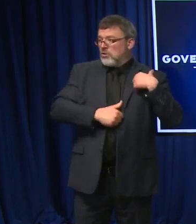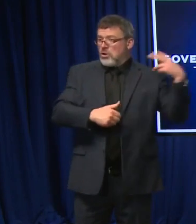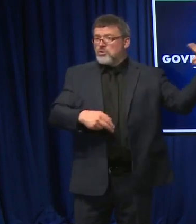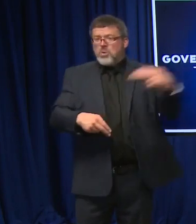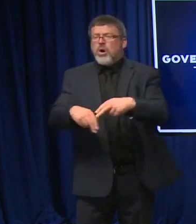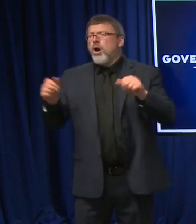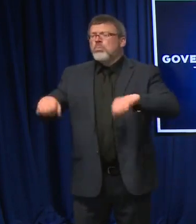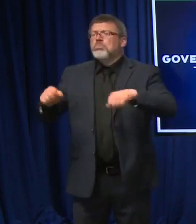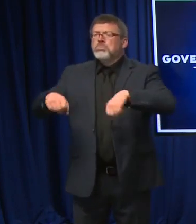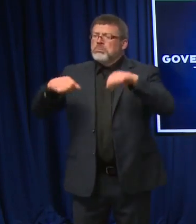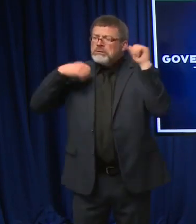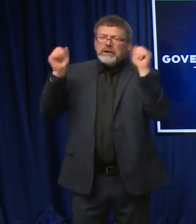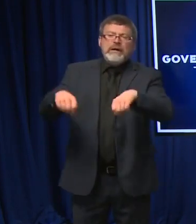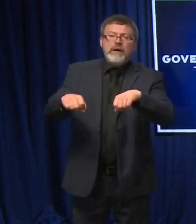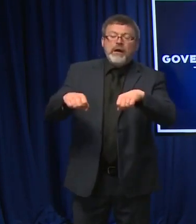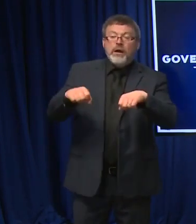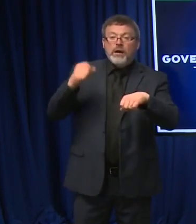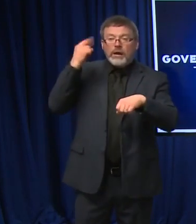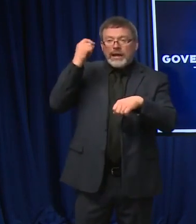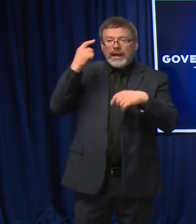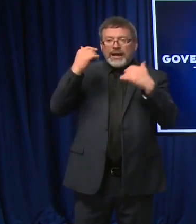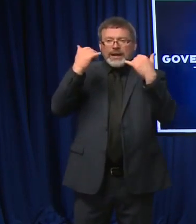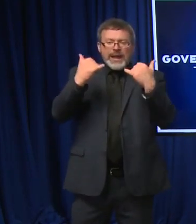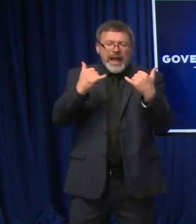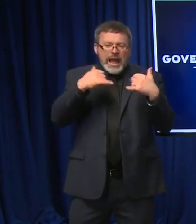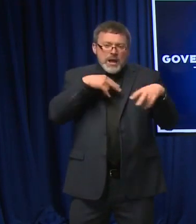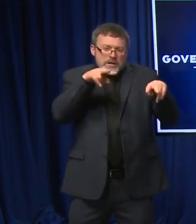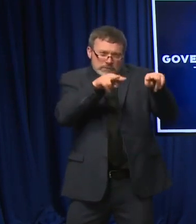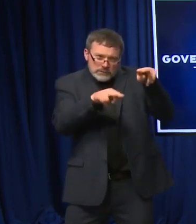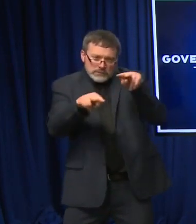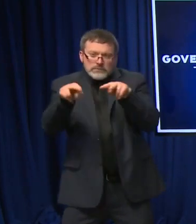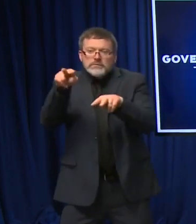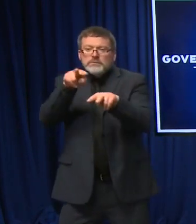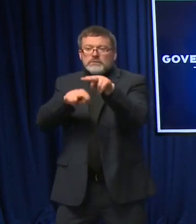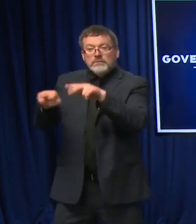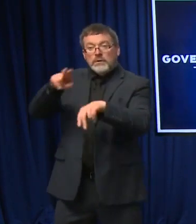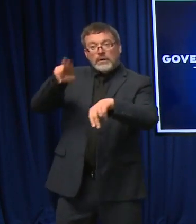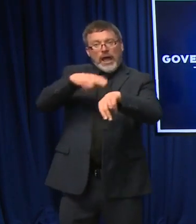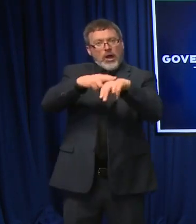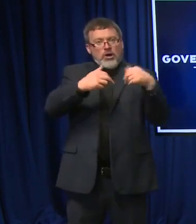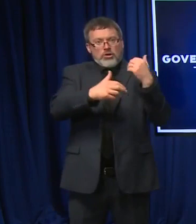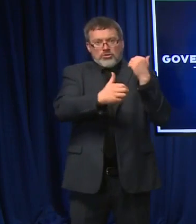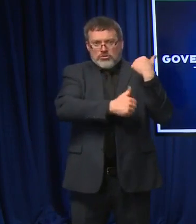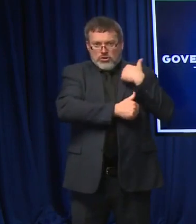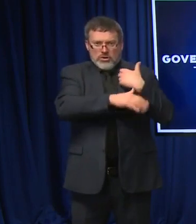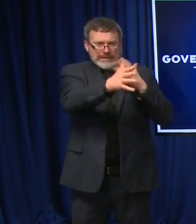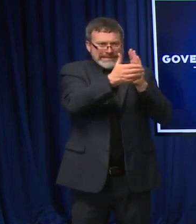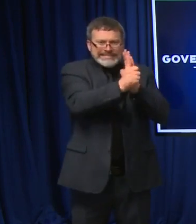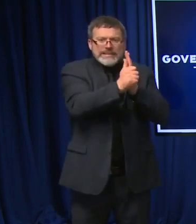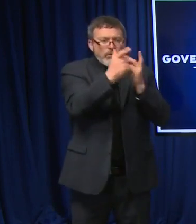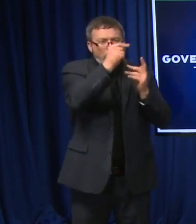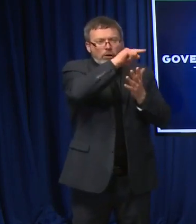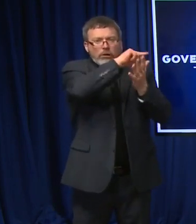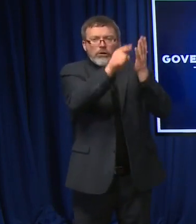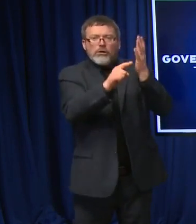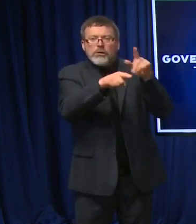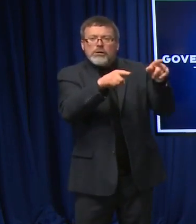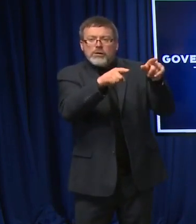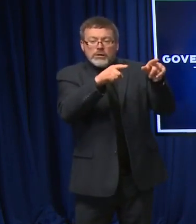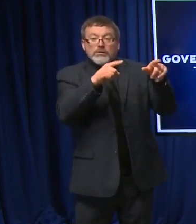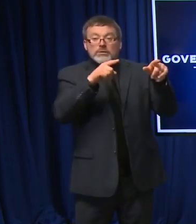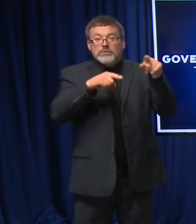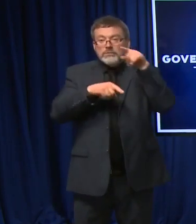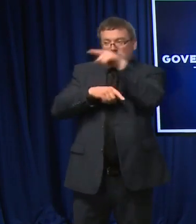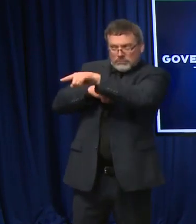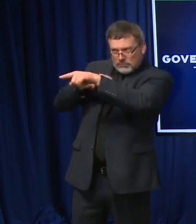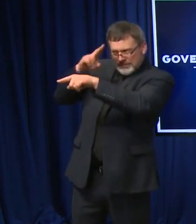roles that are the men and women of the Guard would likely take on in some of those hospital settings, whether they're